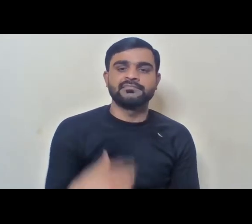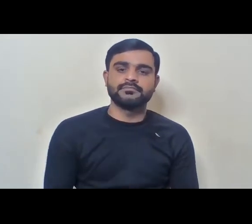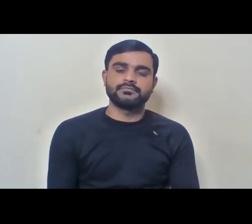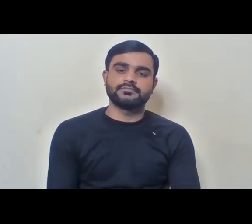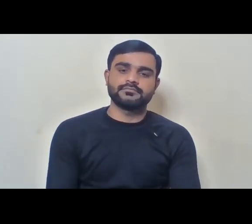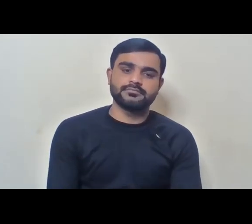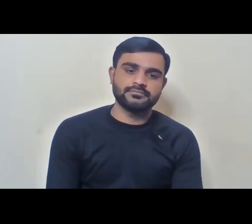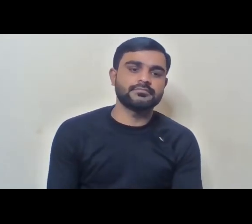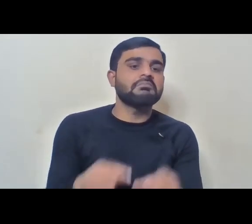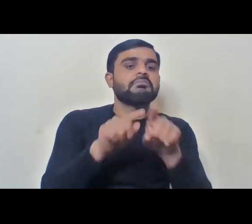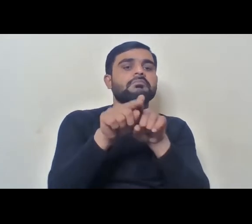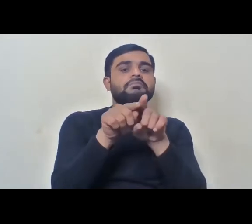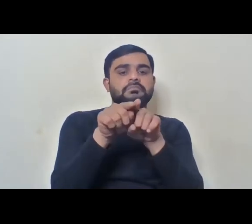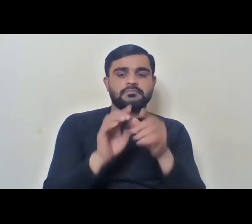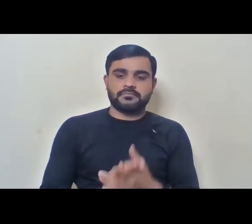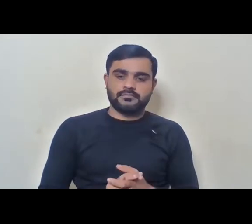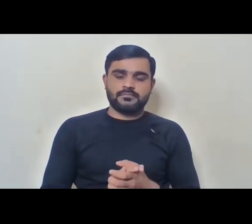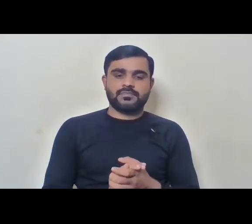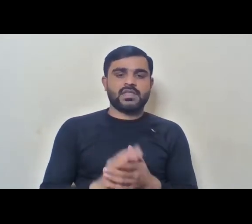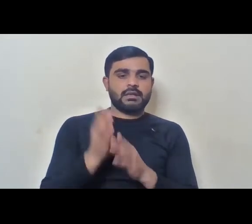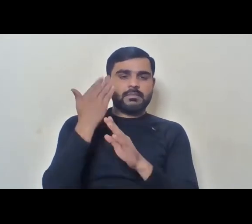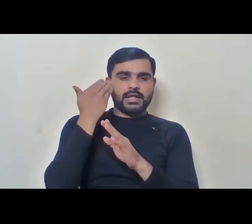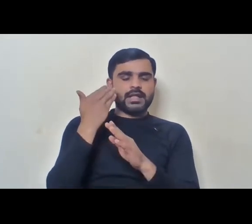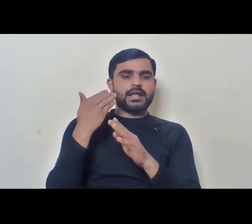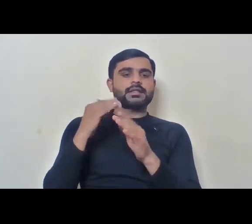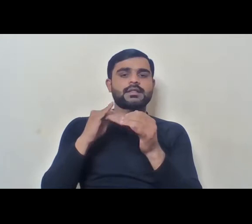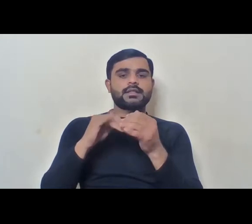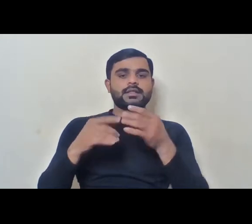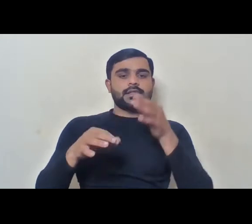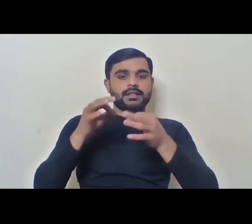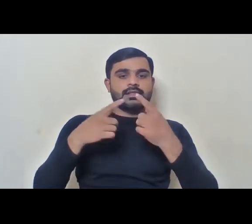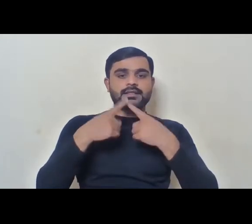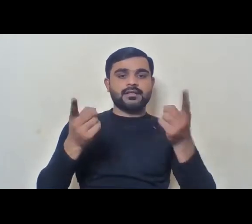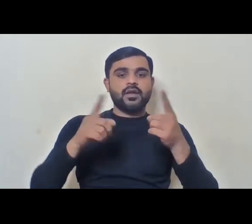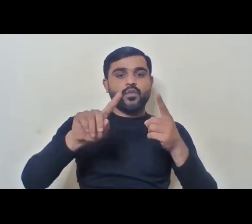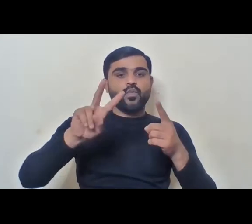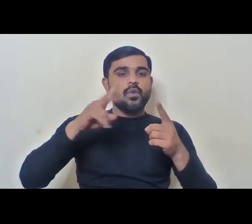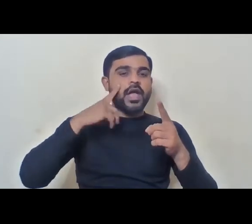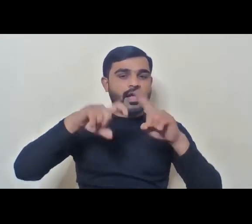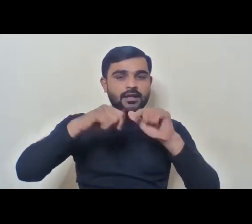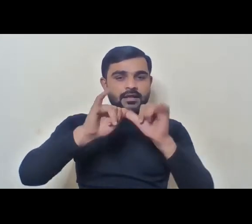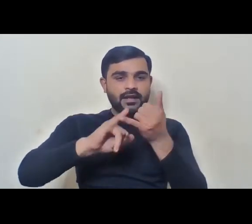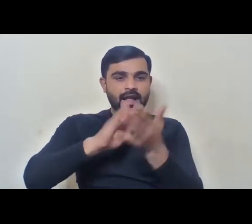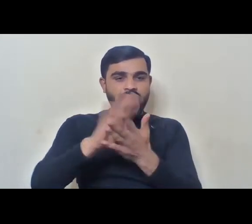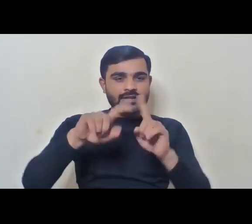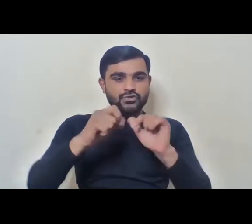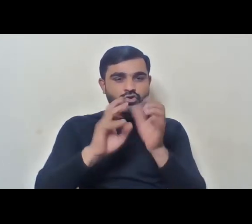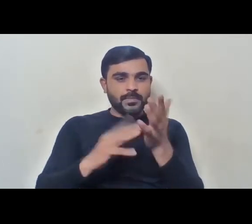So, for example, one recent judgment was that of Vikash Kumar, which I just mentioned earlier,